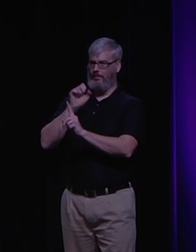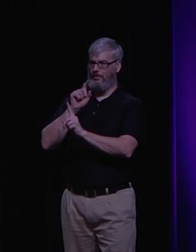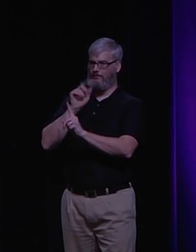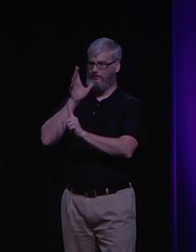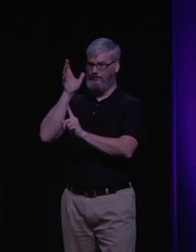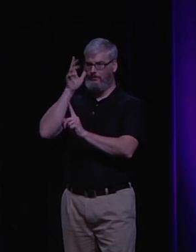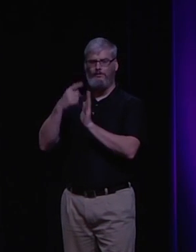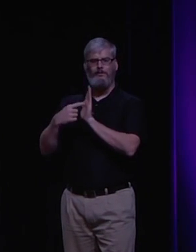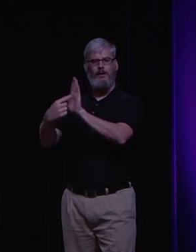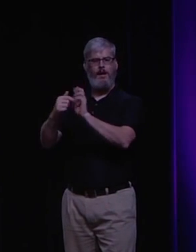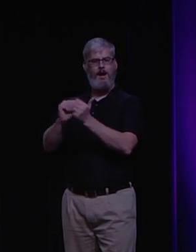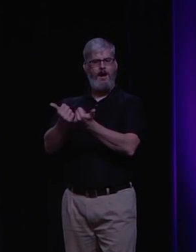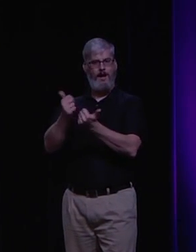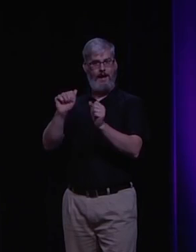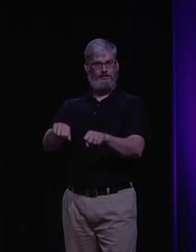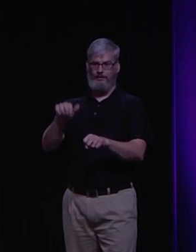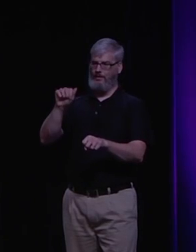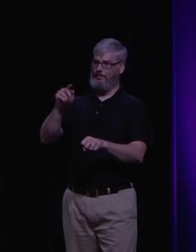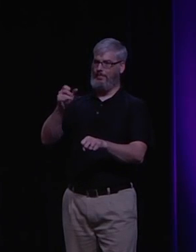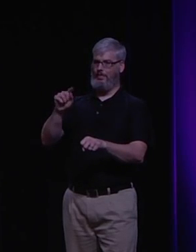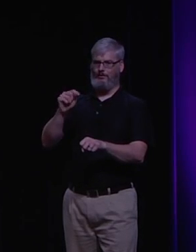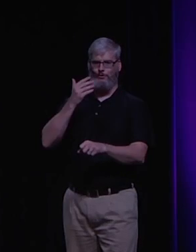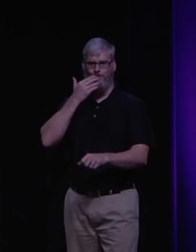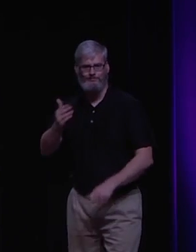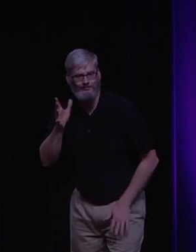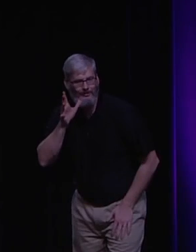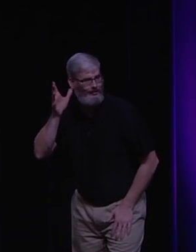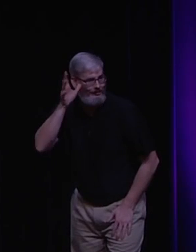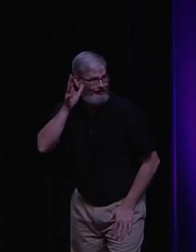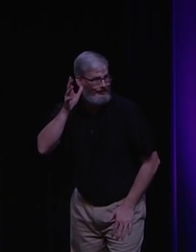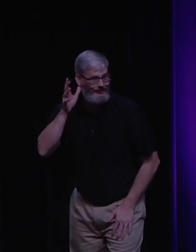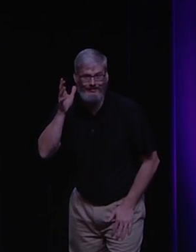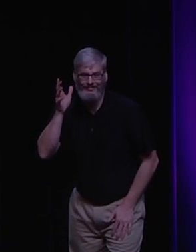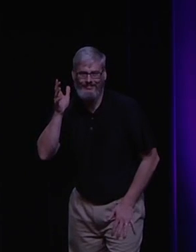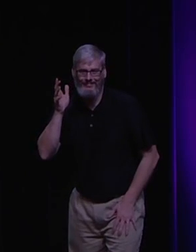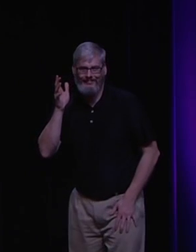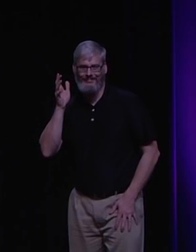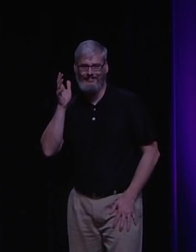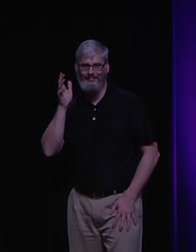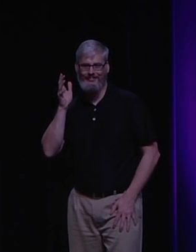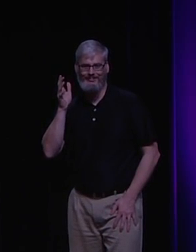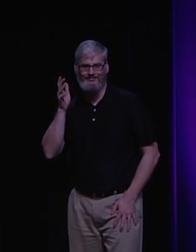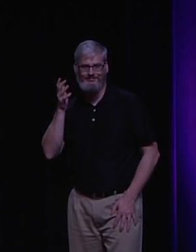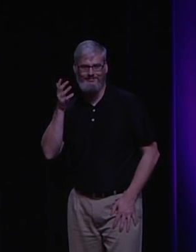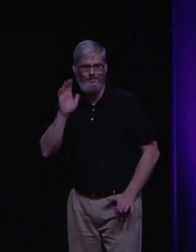show that, yes, I am an atheist, but I'm also a good parent. That atheists can be good, immoral people.